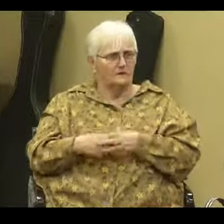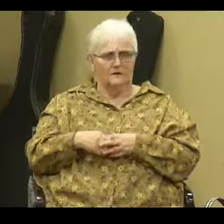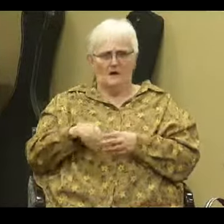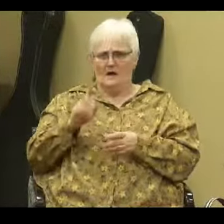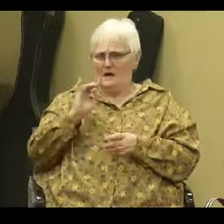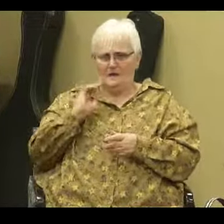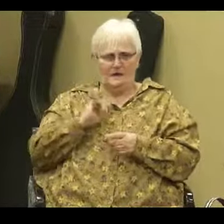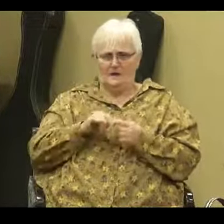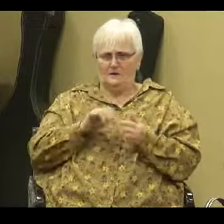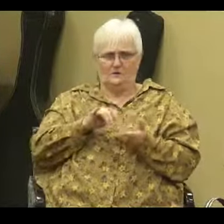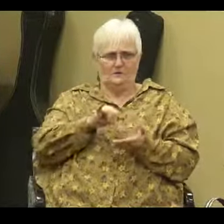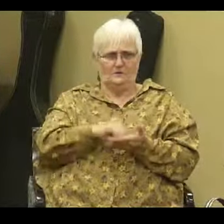do that. See ya.